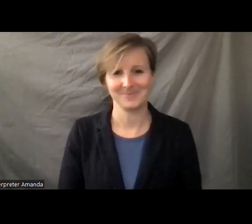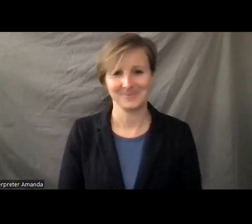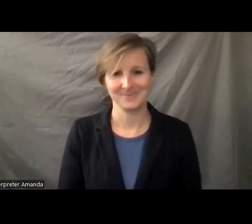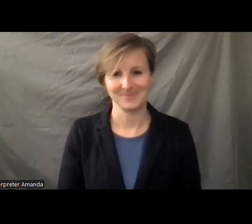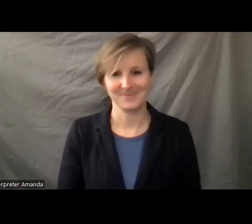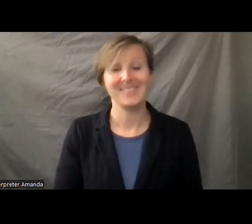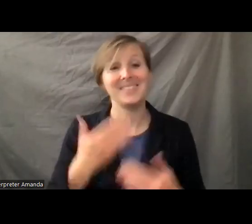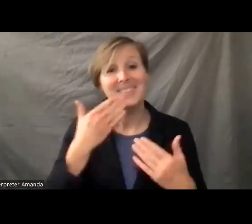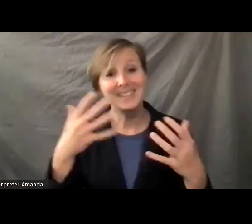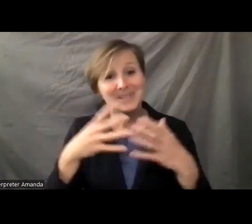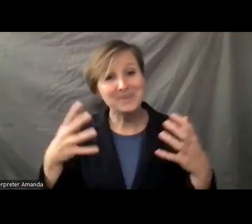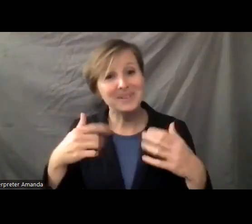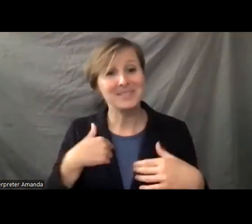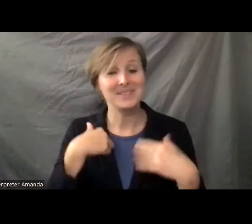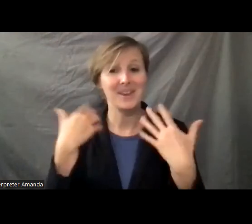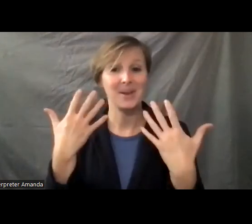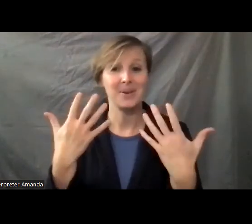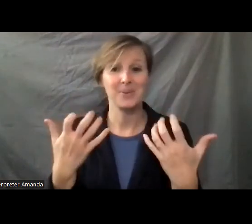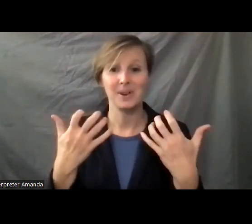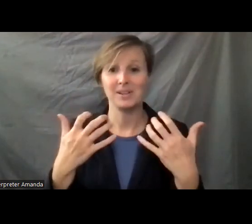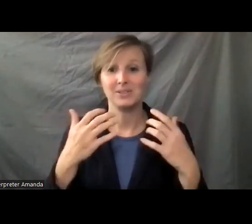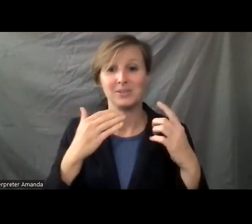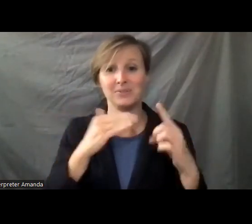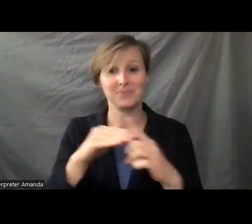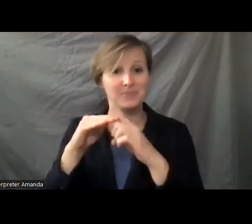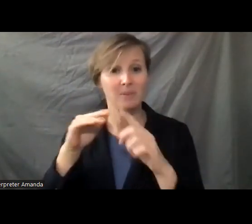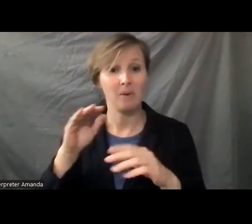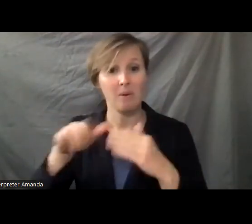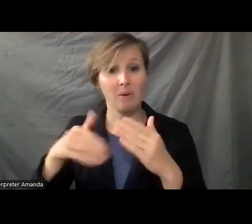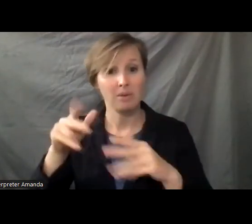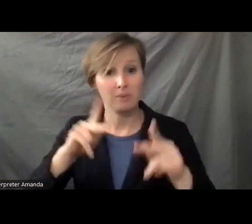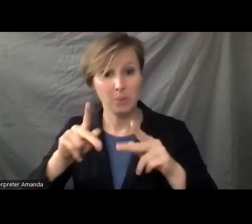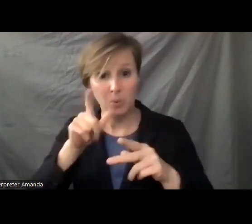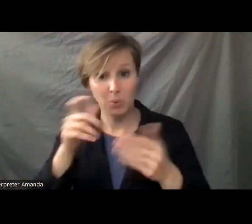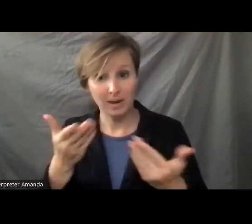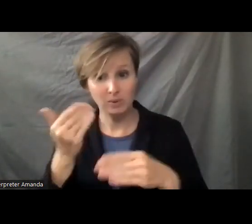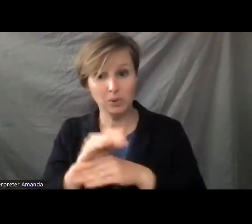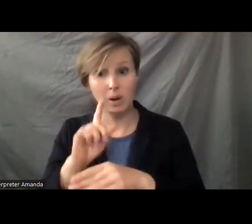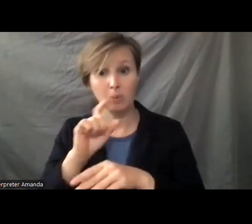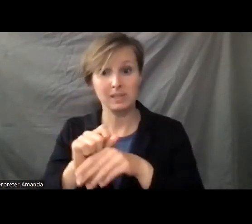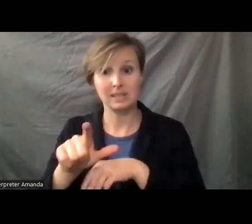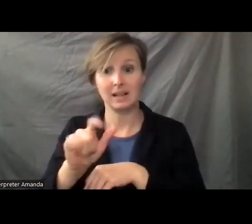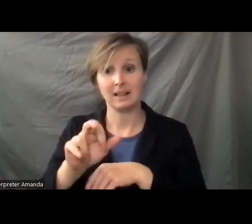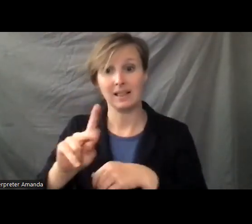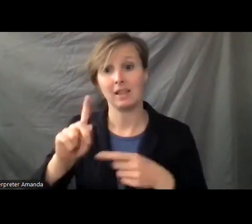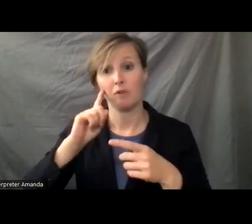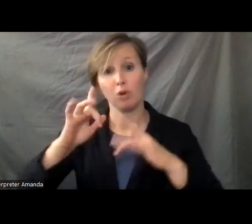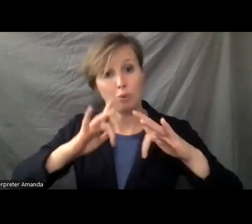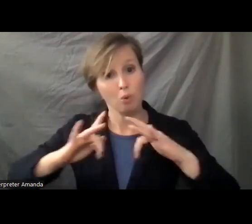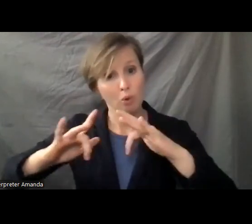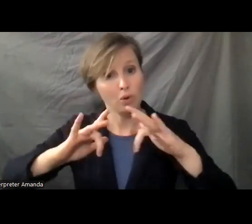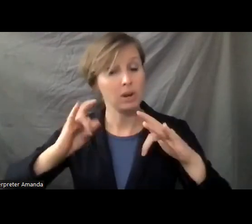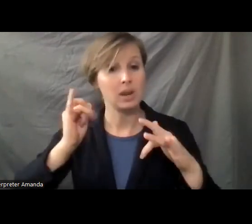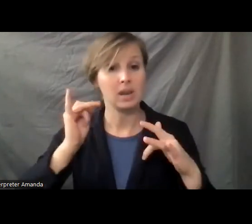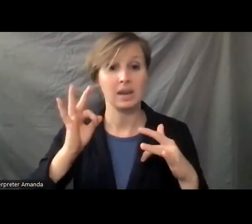Thank you so much. I wanted to remind all of the folks who are attending tonight that you will be sent a link to the recording, and you can also view it